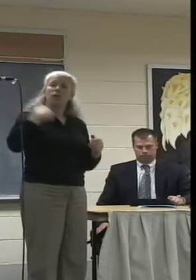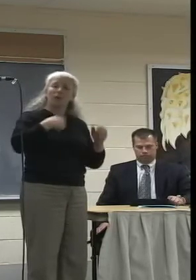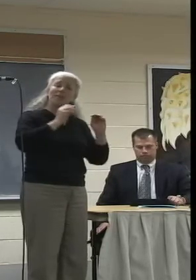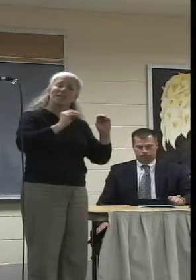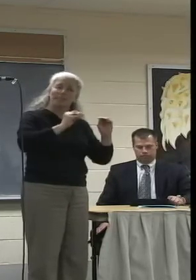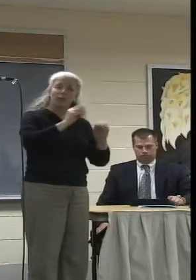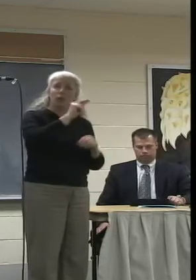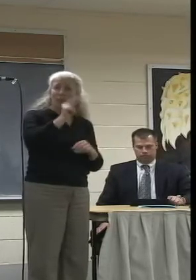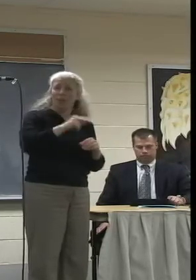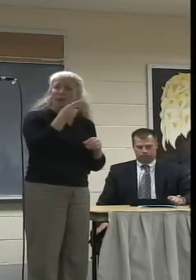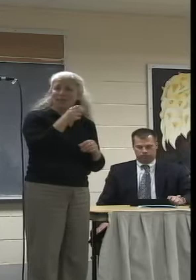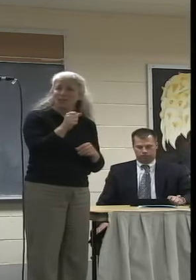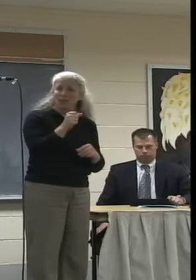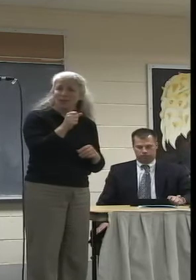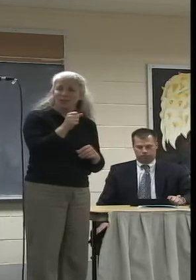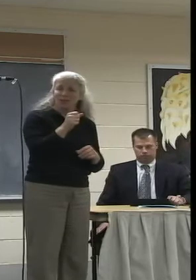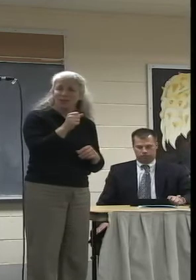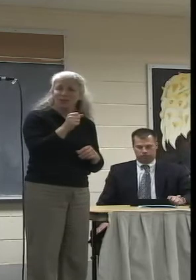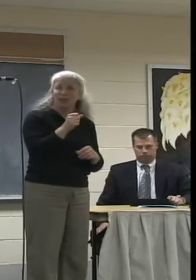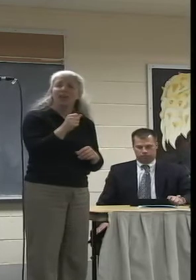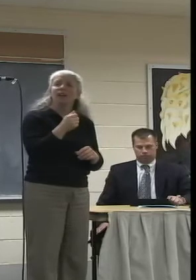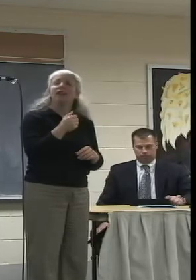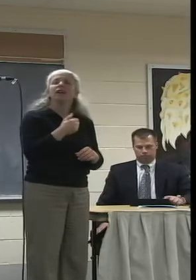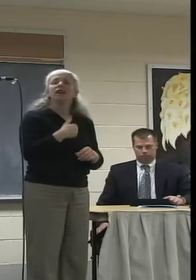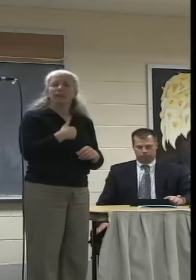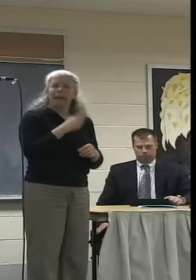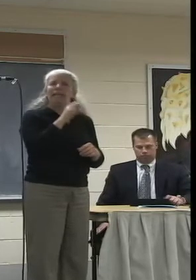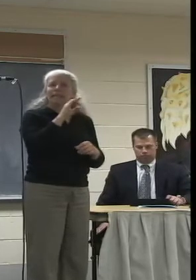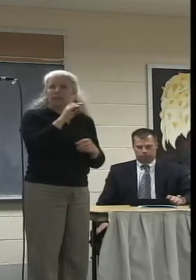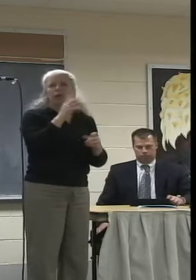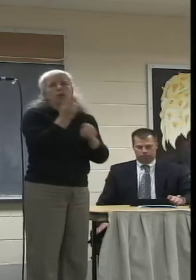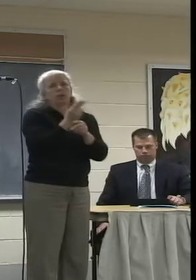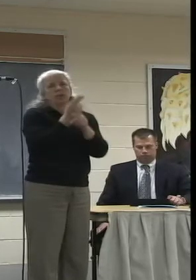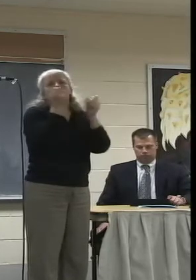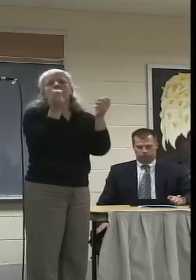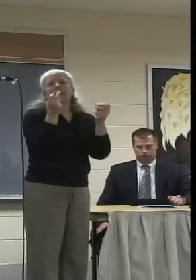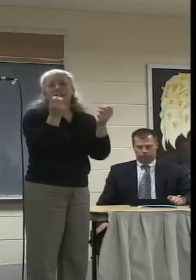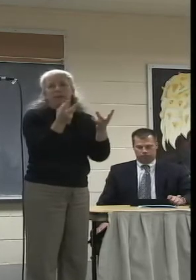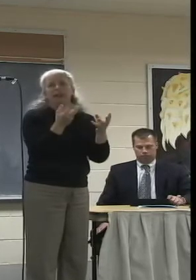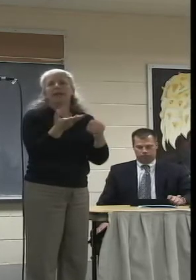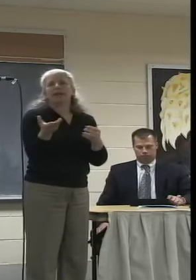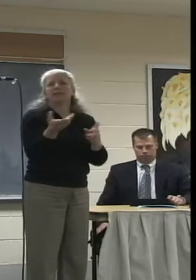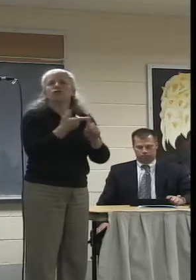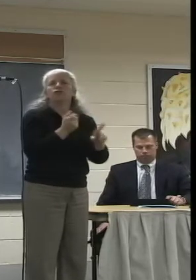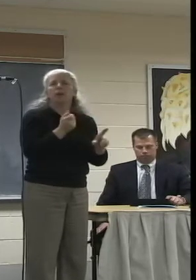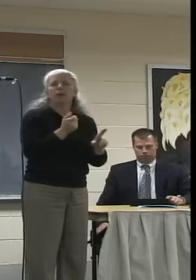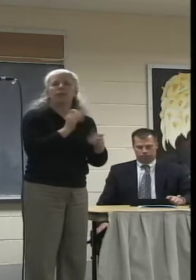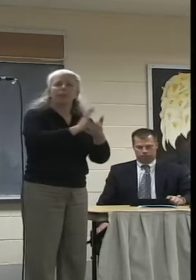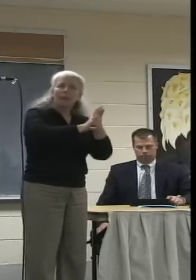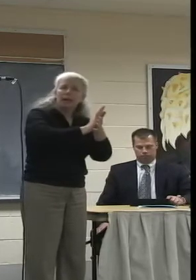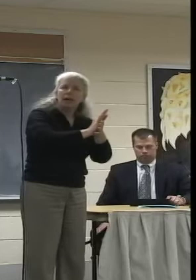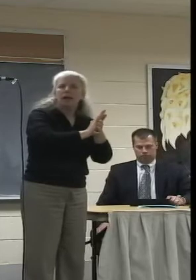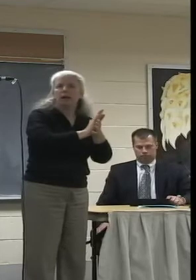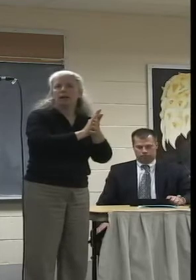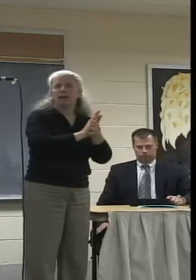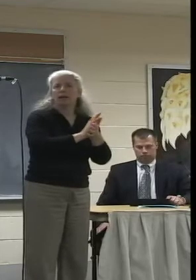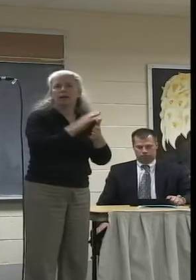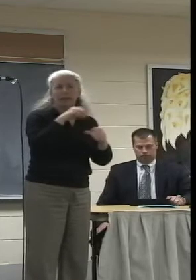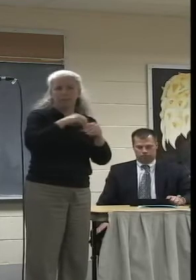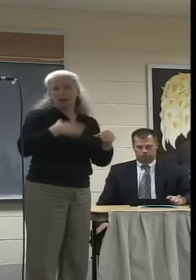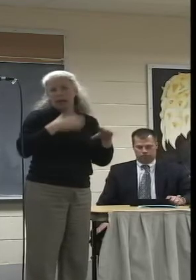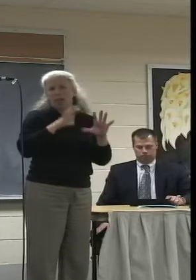NHS, I integrated a lot of multimedia work into my curriculum in all of my classes.